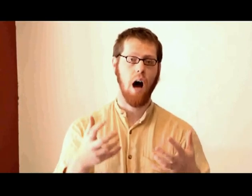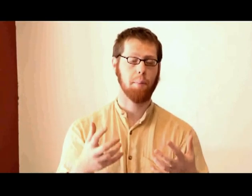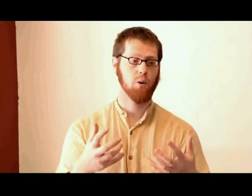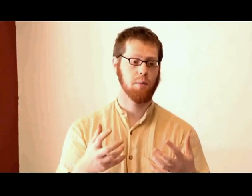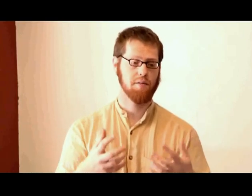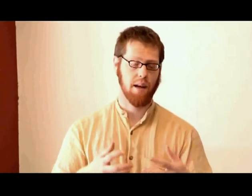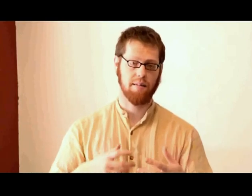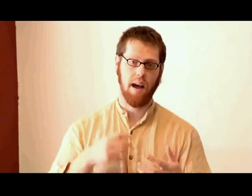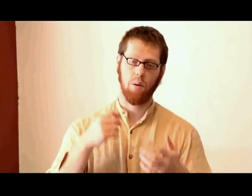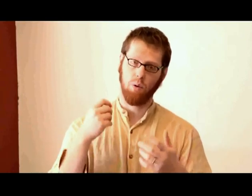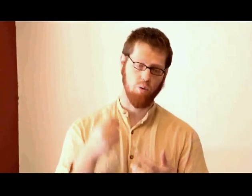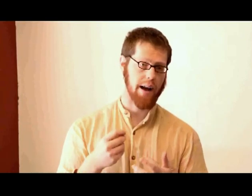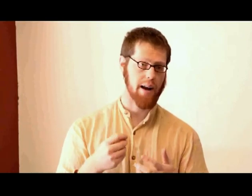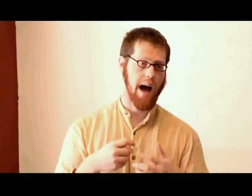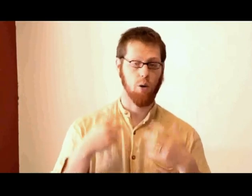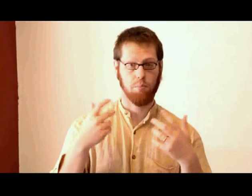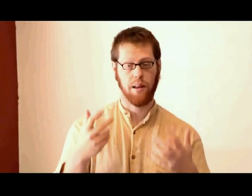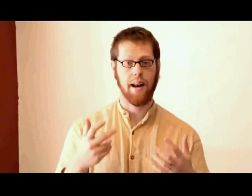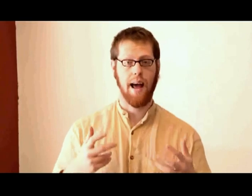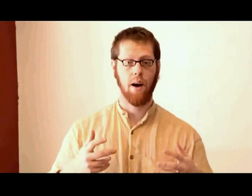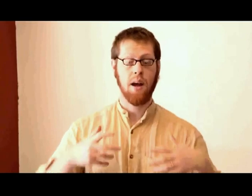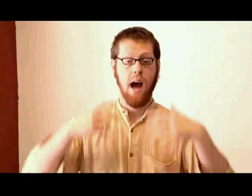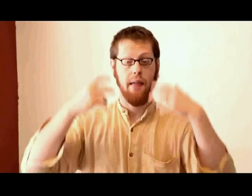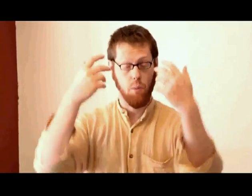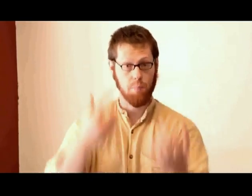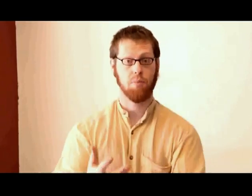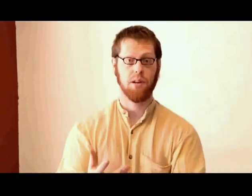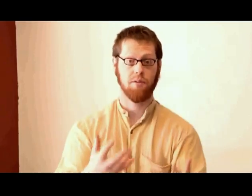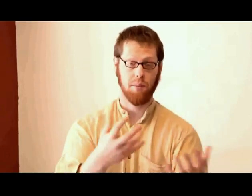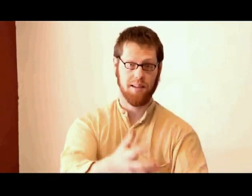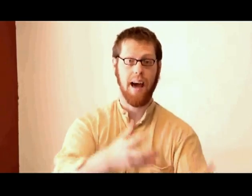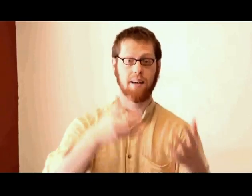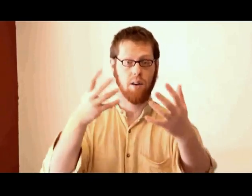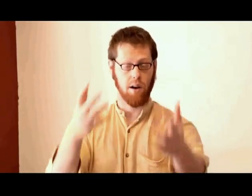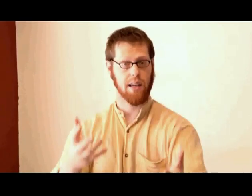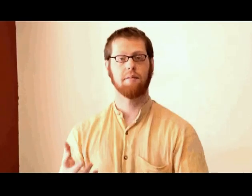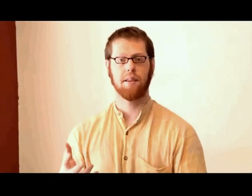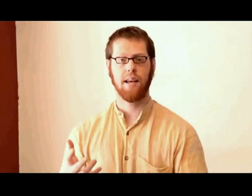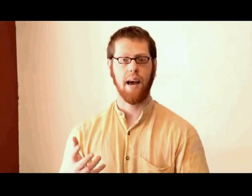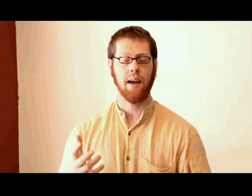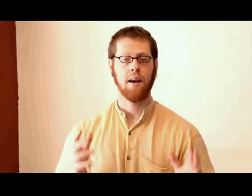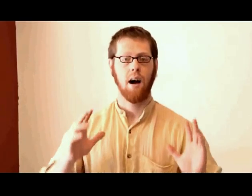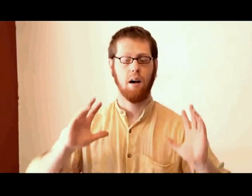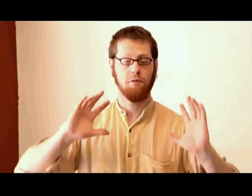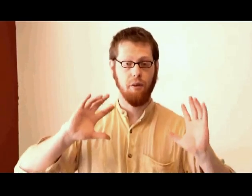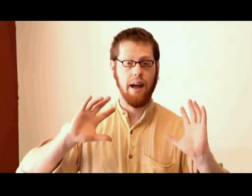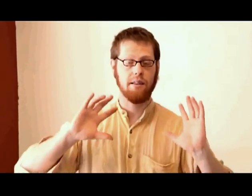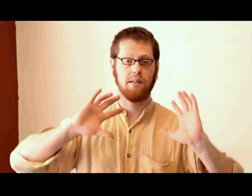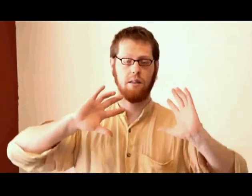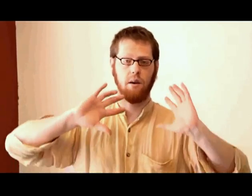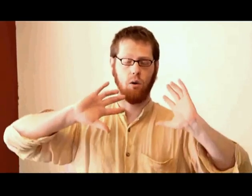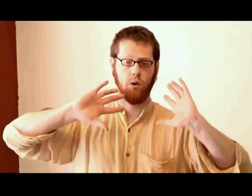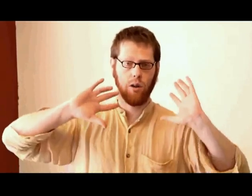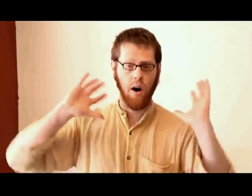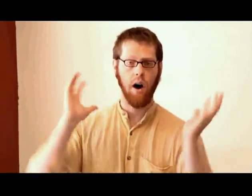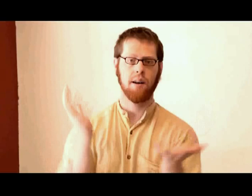topic would be for that day, and would write it out or plan it out, and then would preach from a text on a given day, friends, early on,